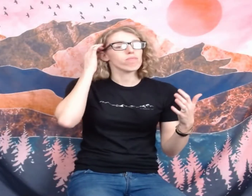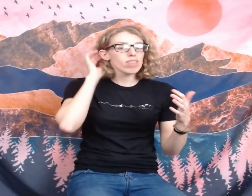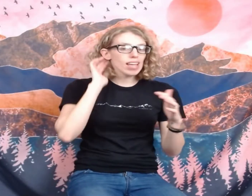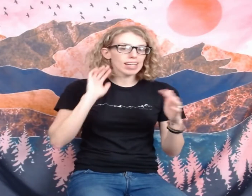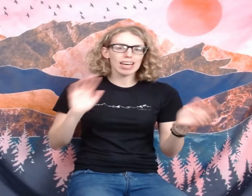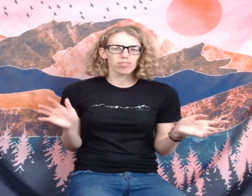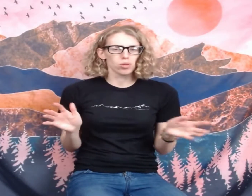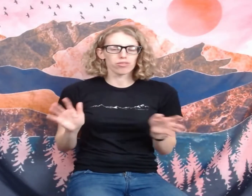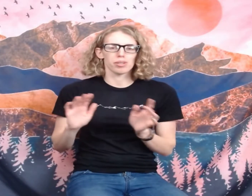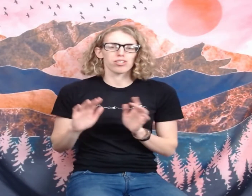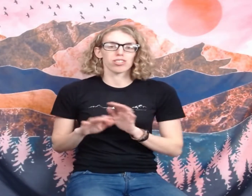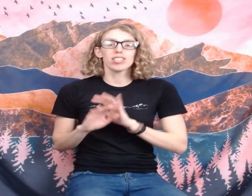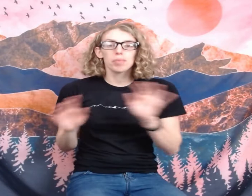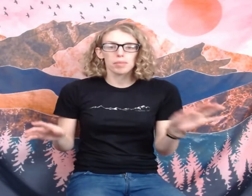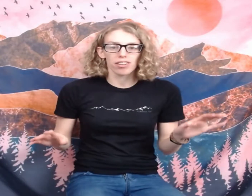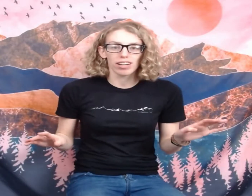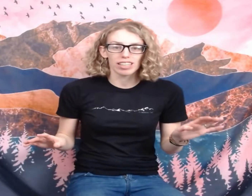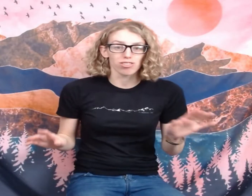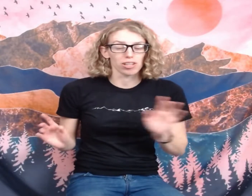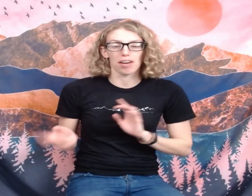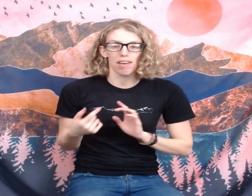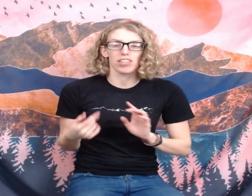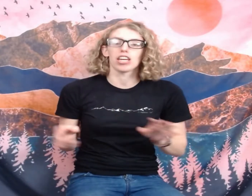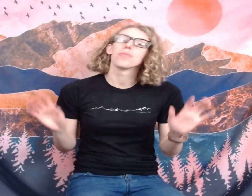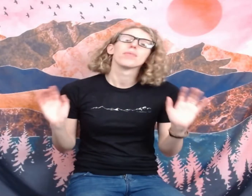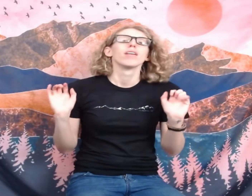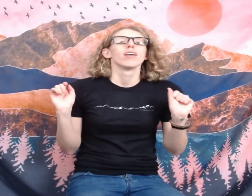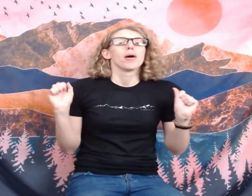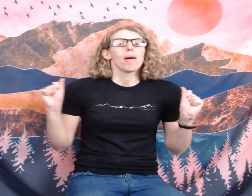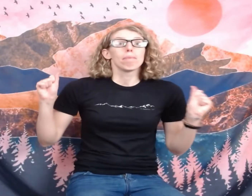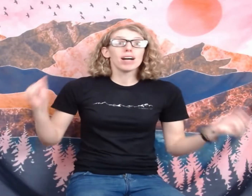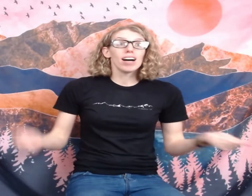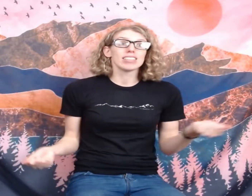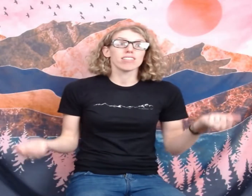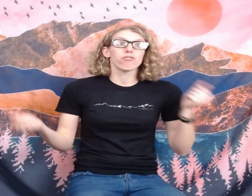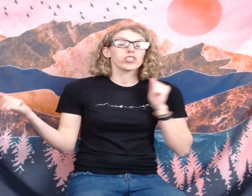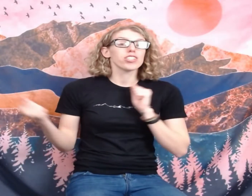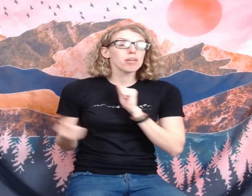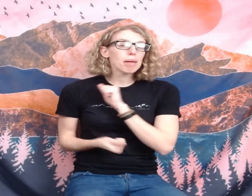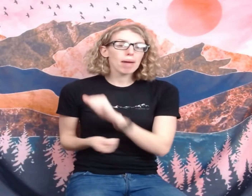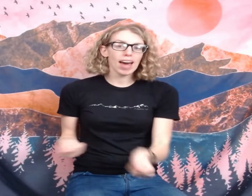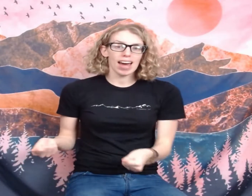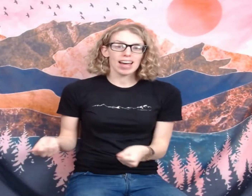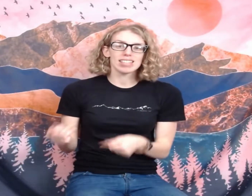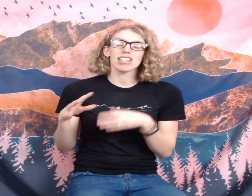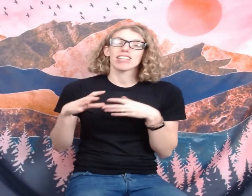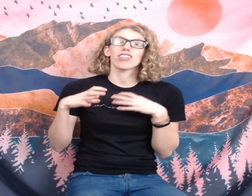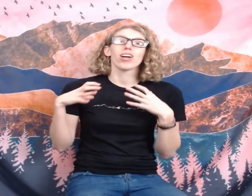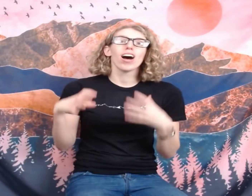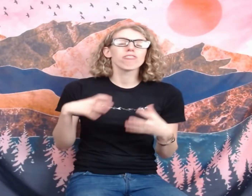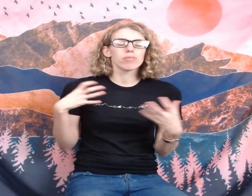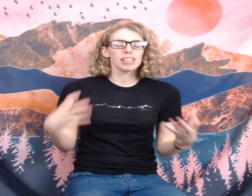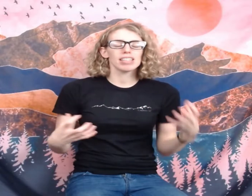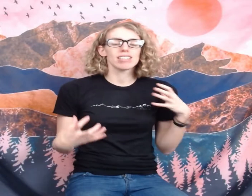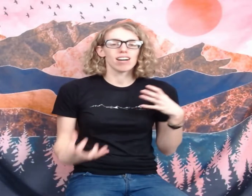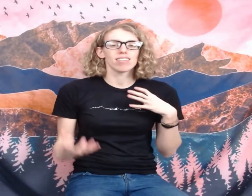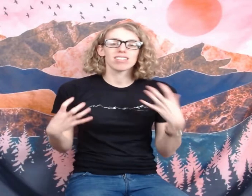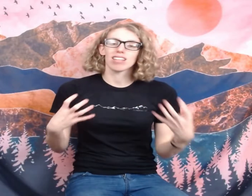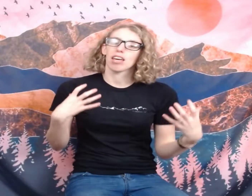Again for more information on sleeping bag ratings check out that video. But for sleeping pads they're not really done the same